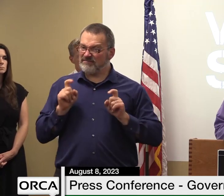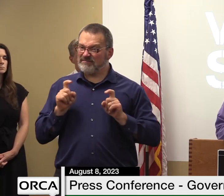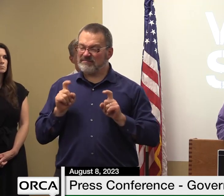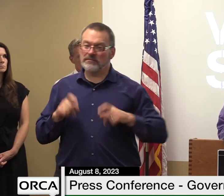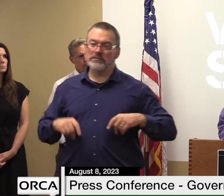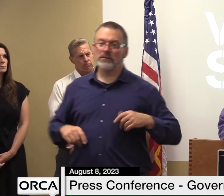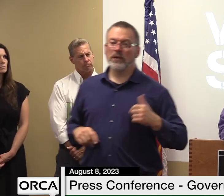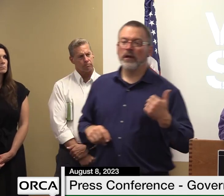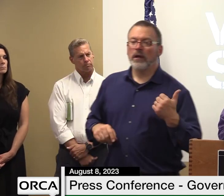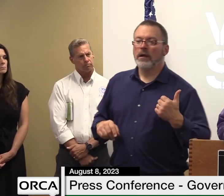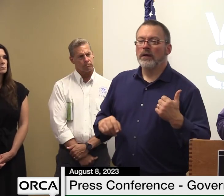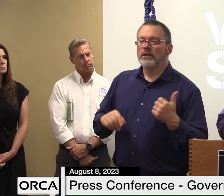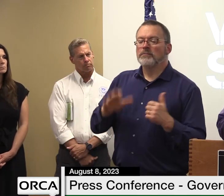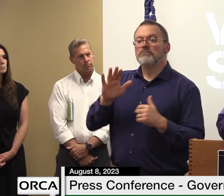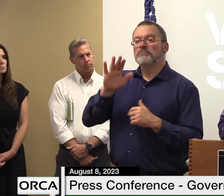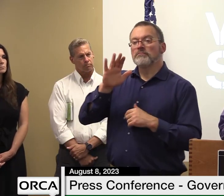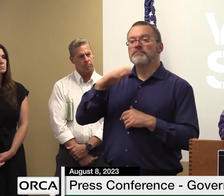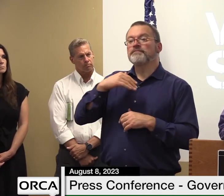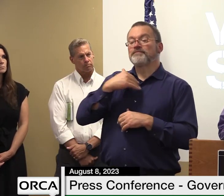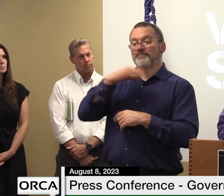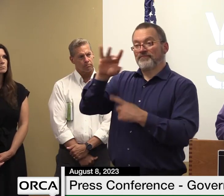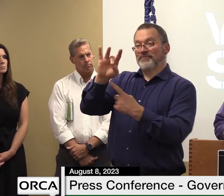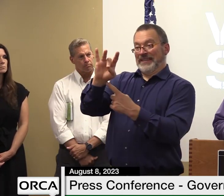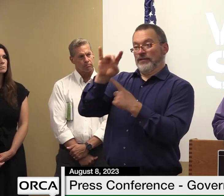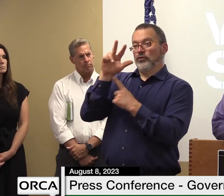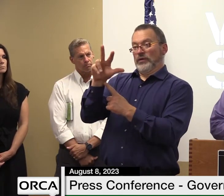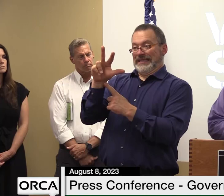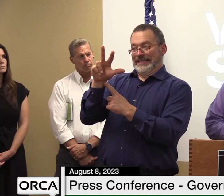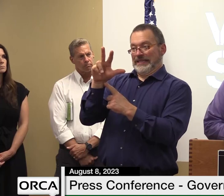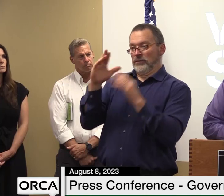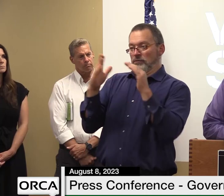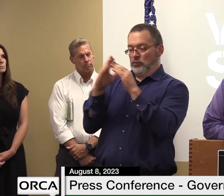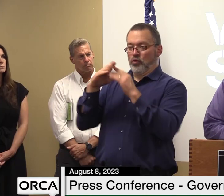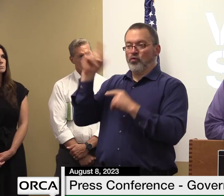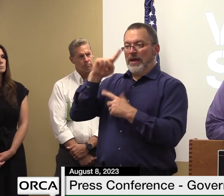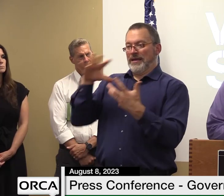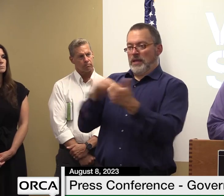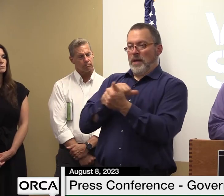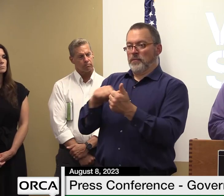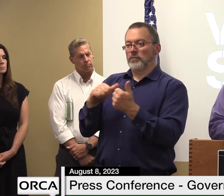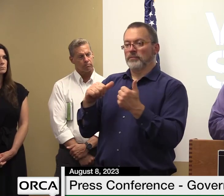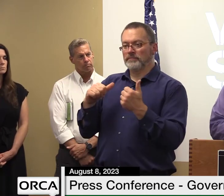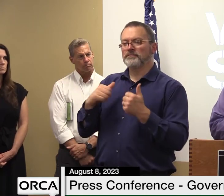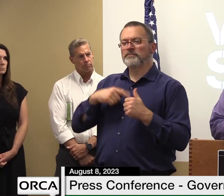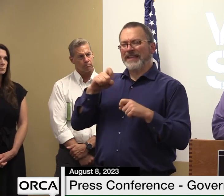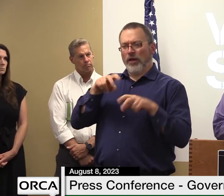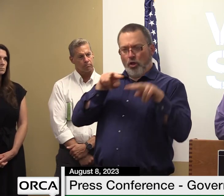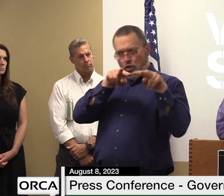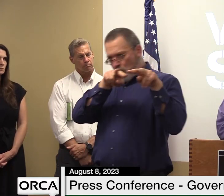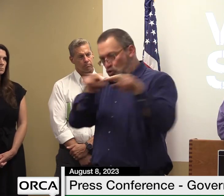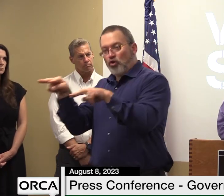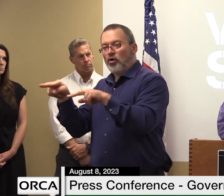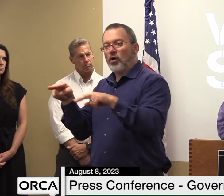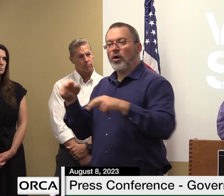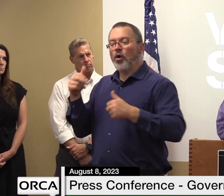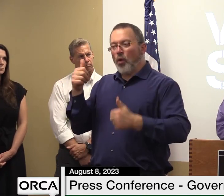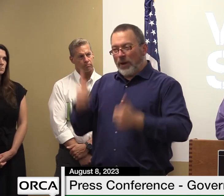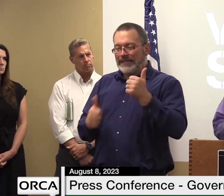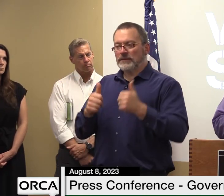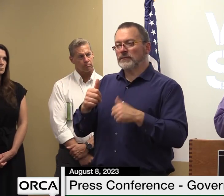there are 83 communities where we have damage and we need to go in and understand how they are going to best rebuild